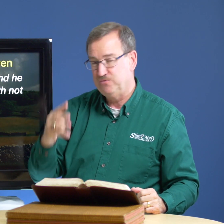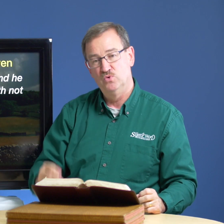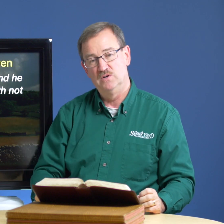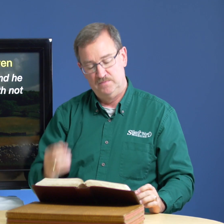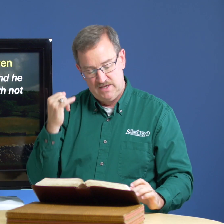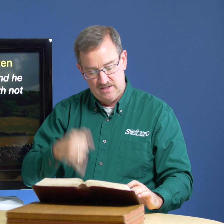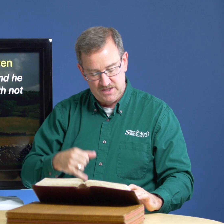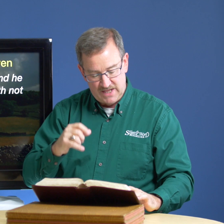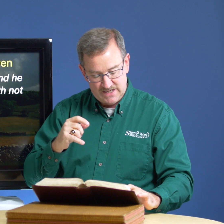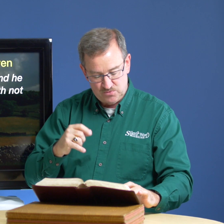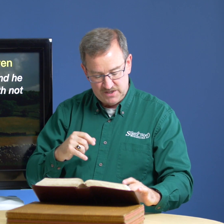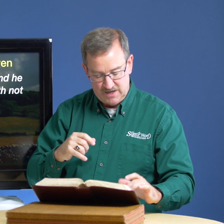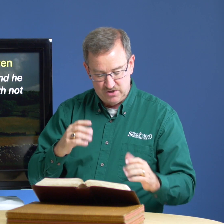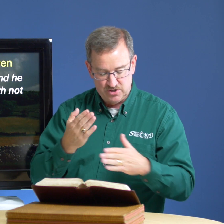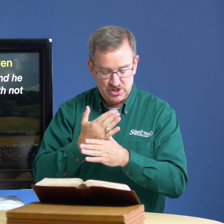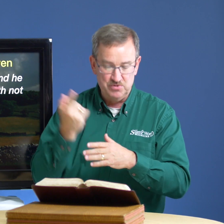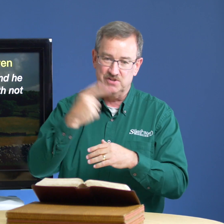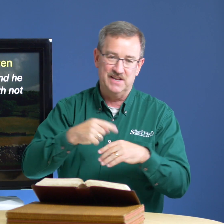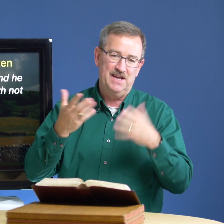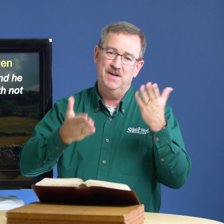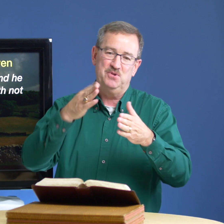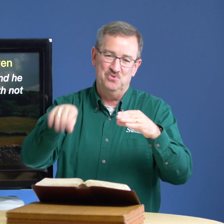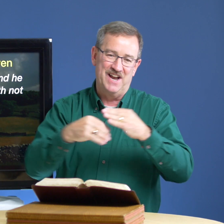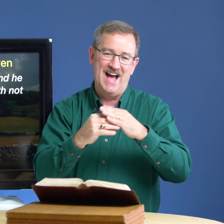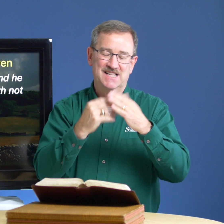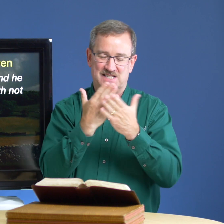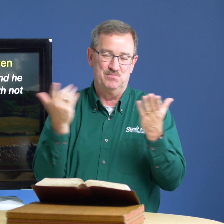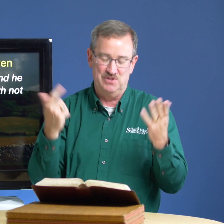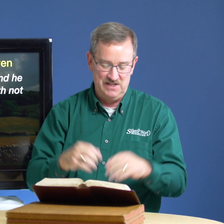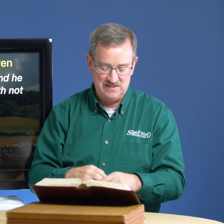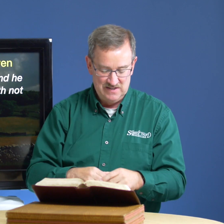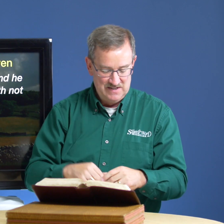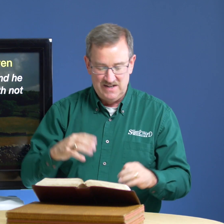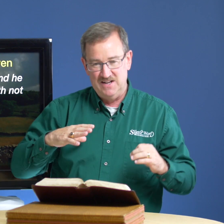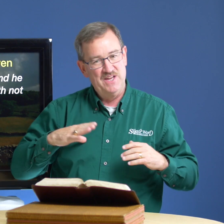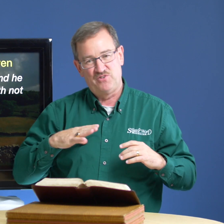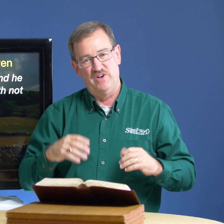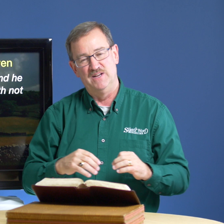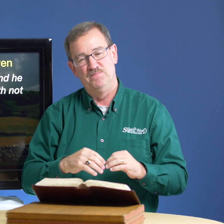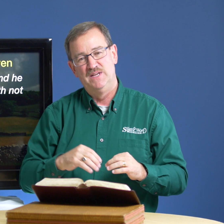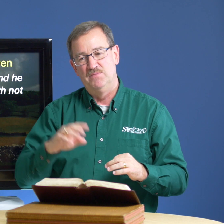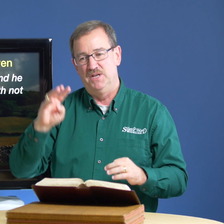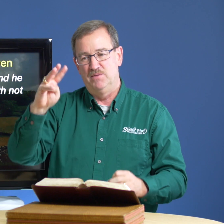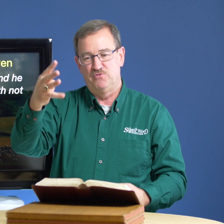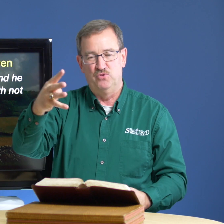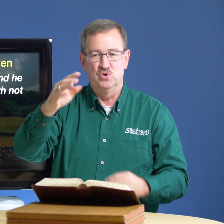four the last one that i'm going to share with you today and maybe you want to add some to these that's fine but number four